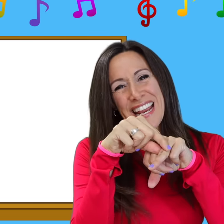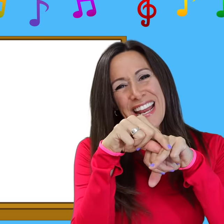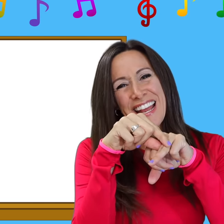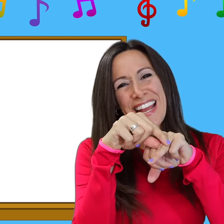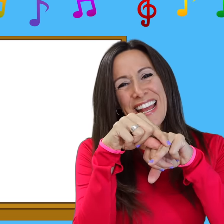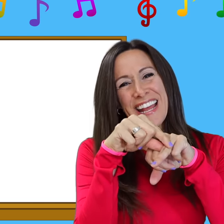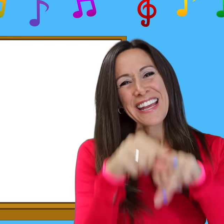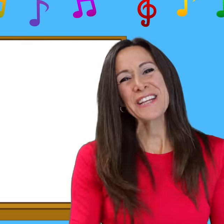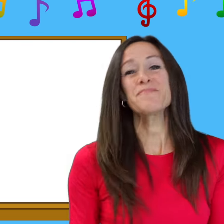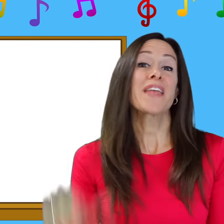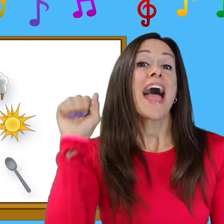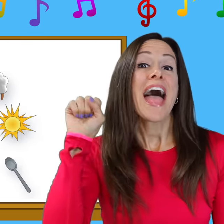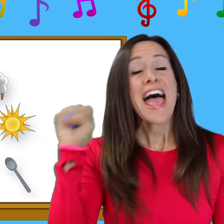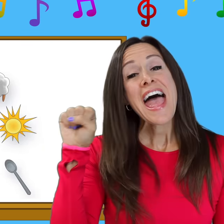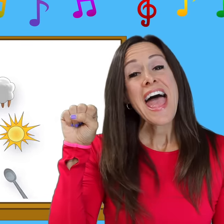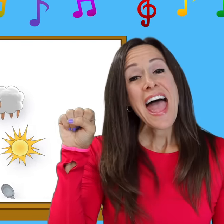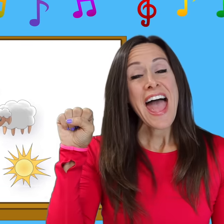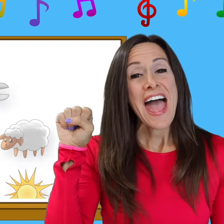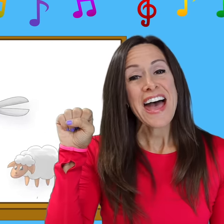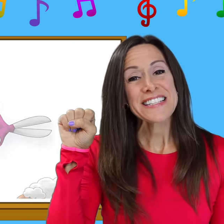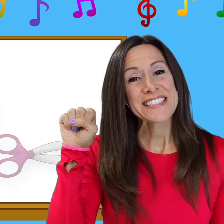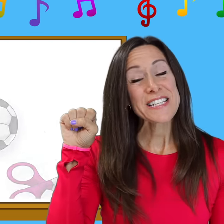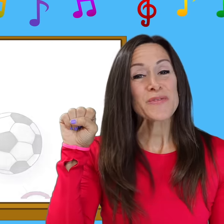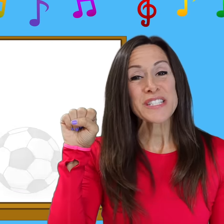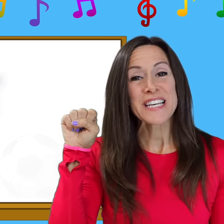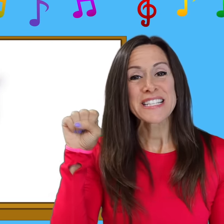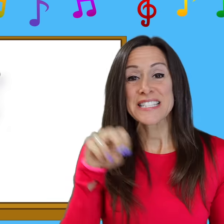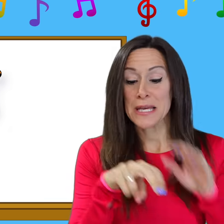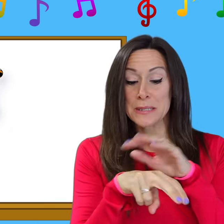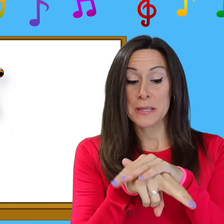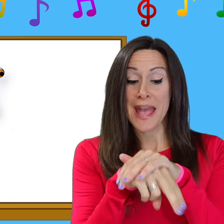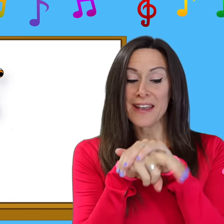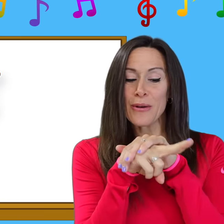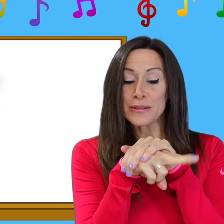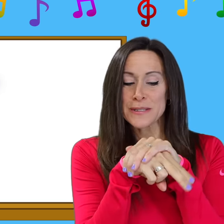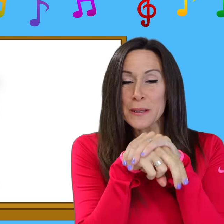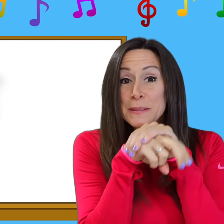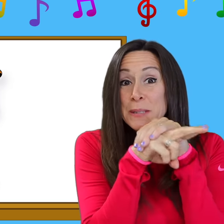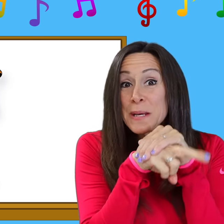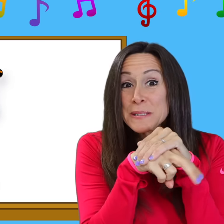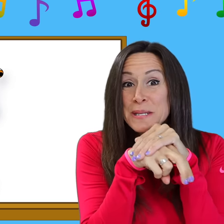-R